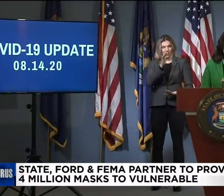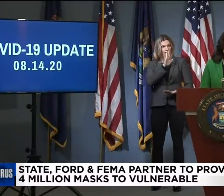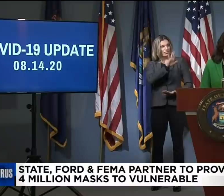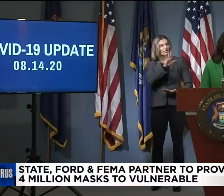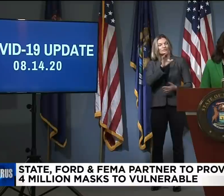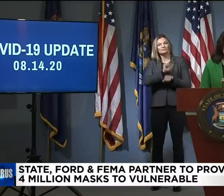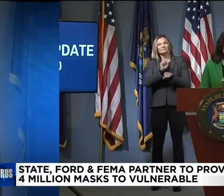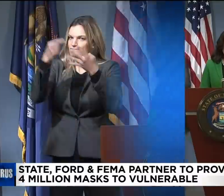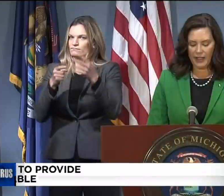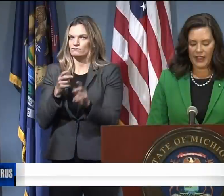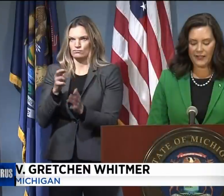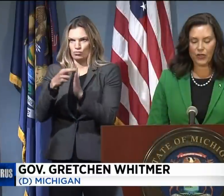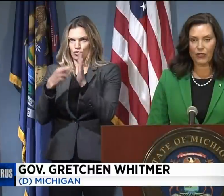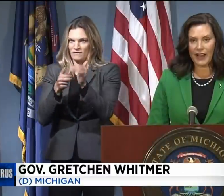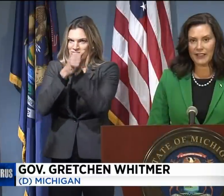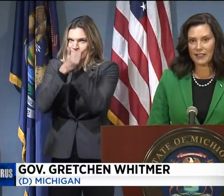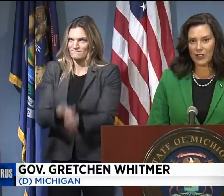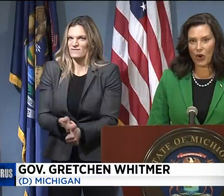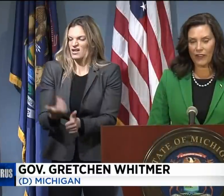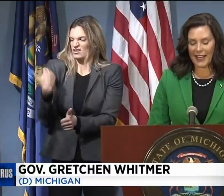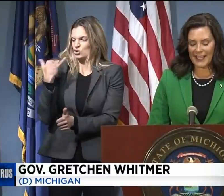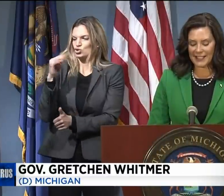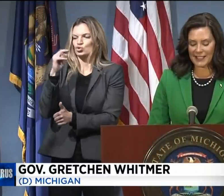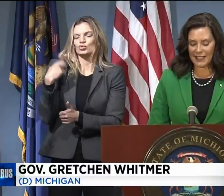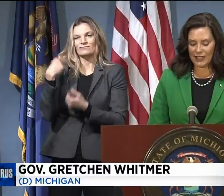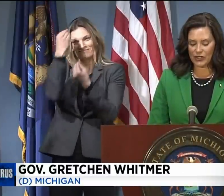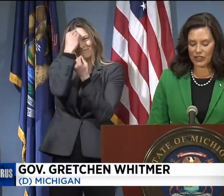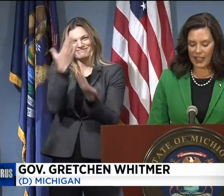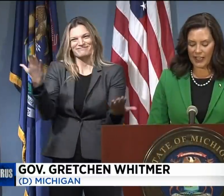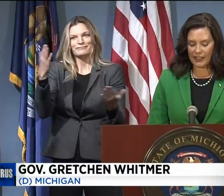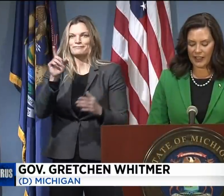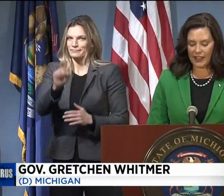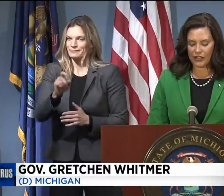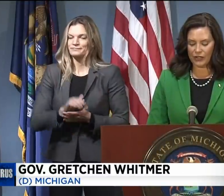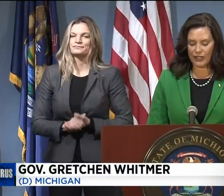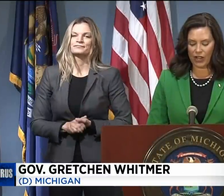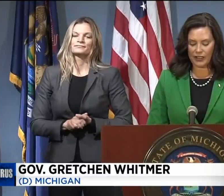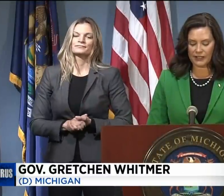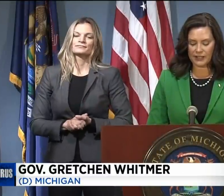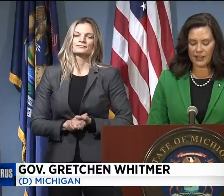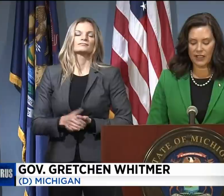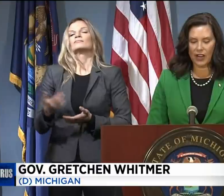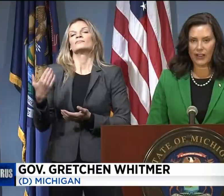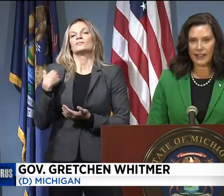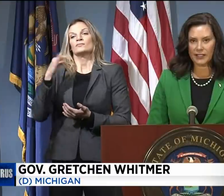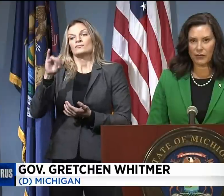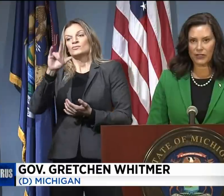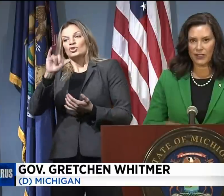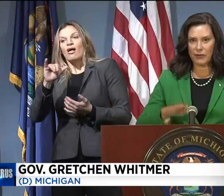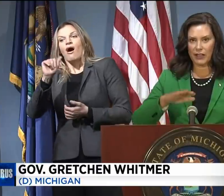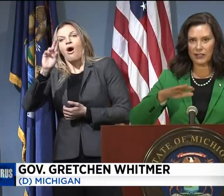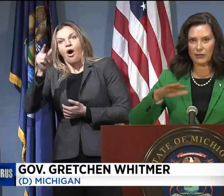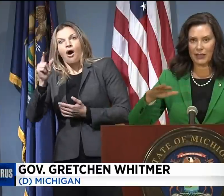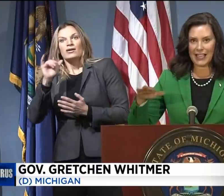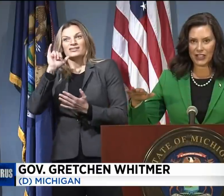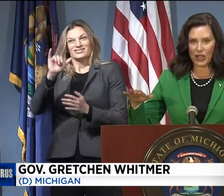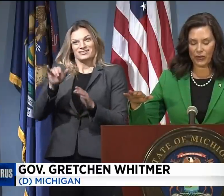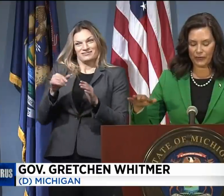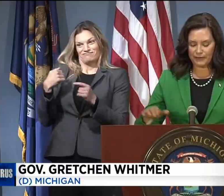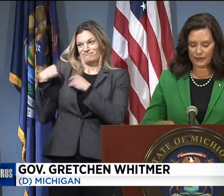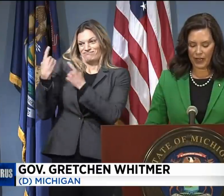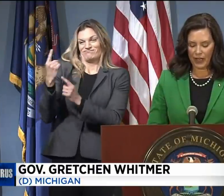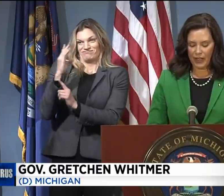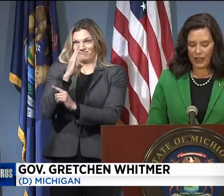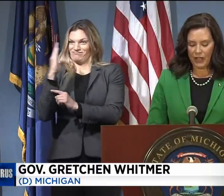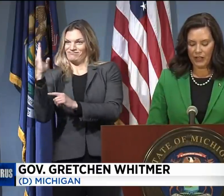to be done. After a rise in COVID cases in July and early August, our case numbers have begun to plateau.